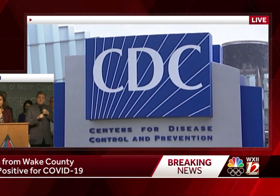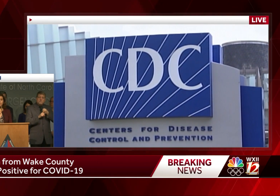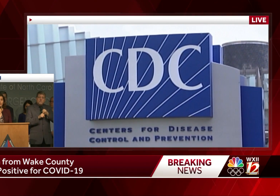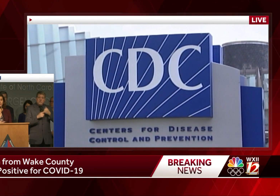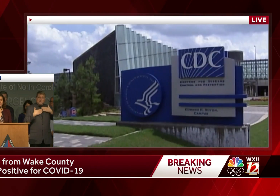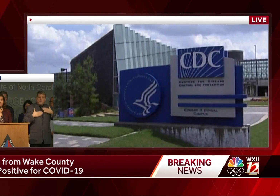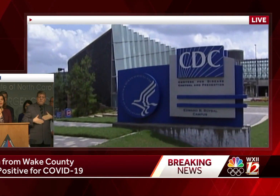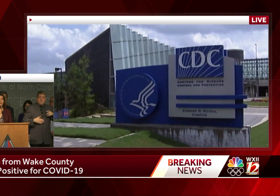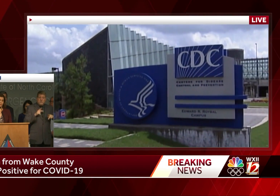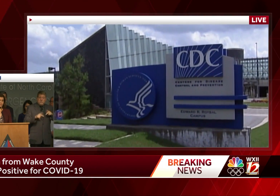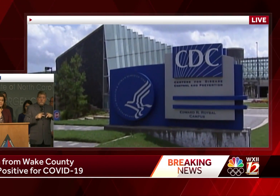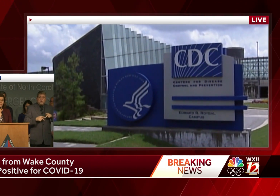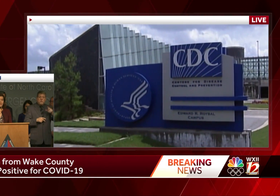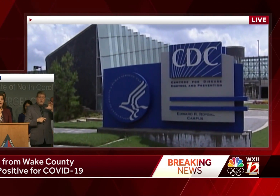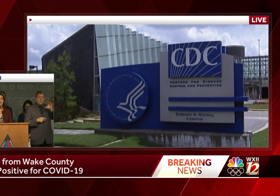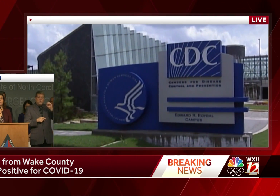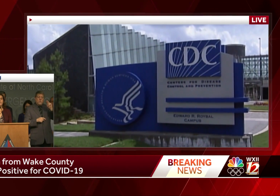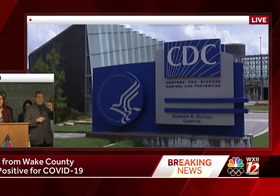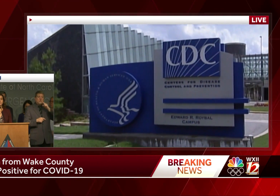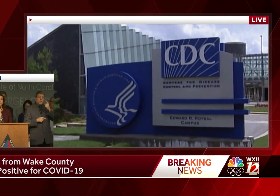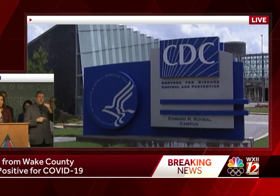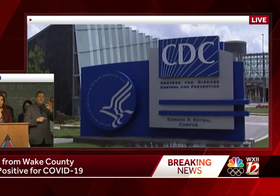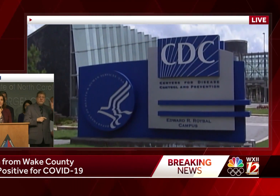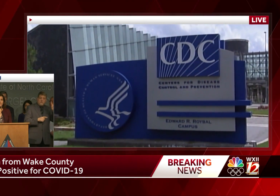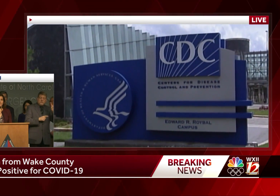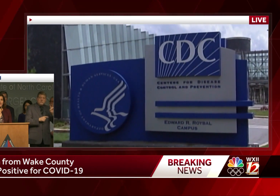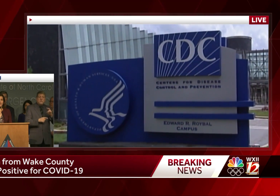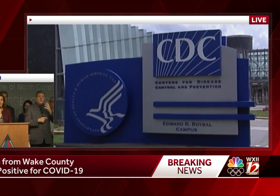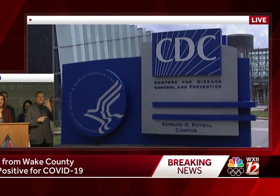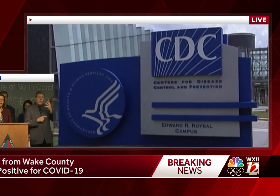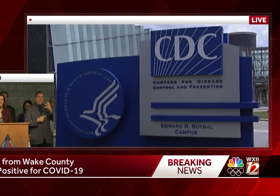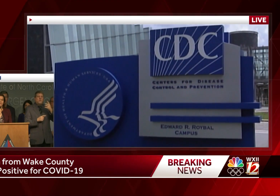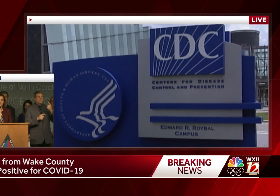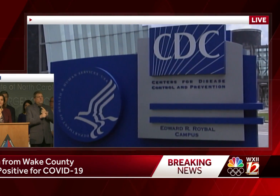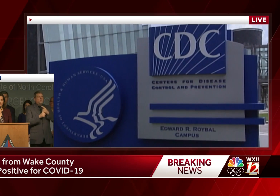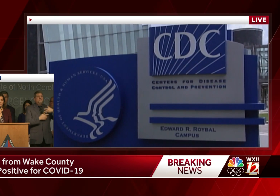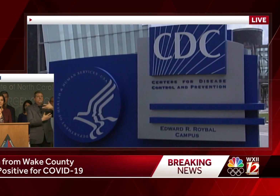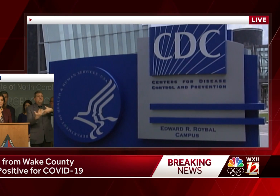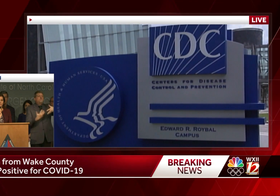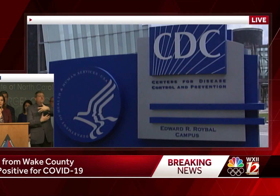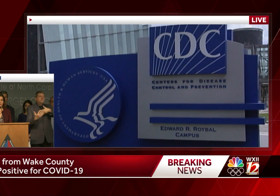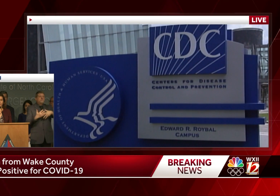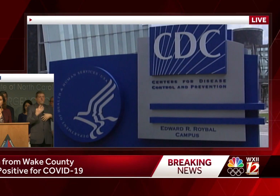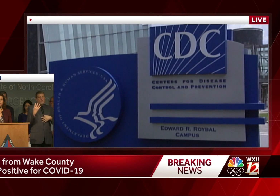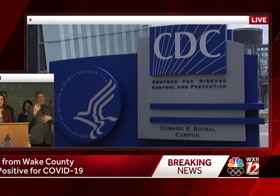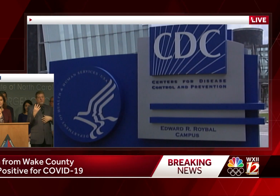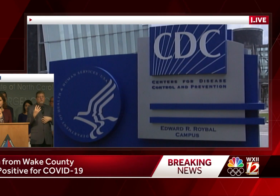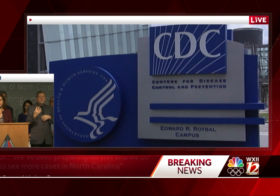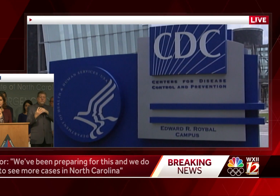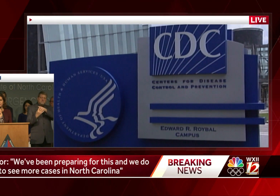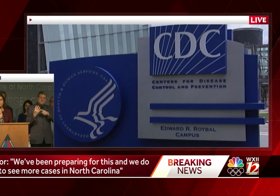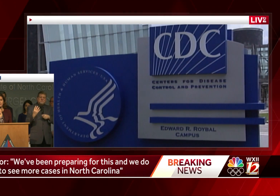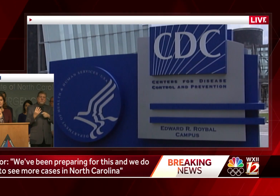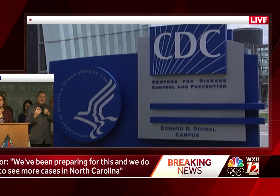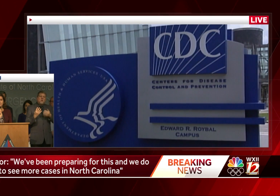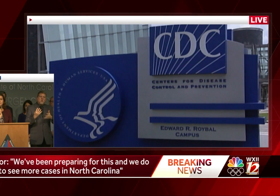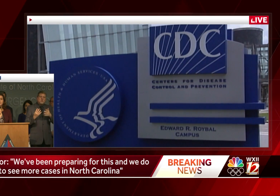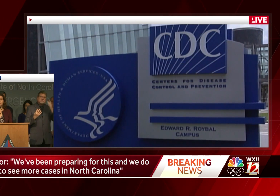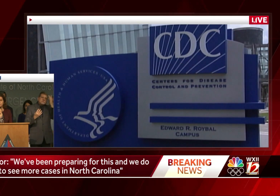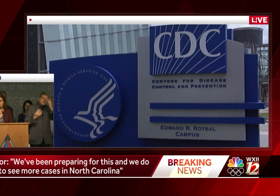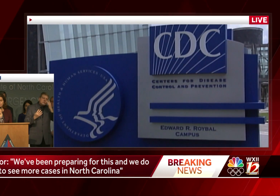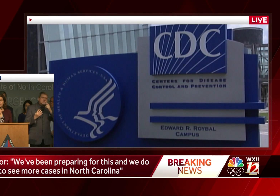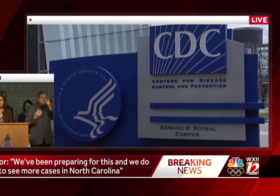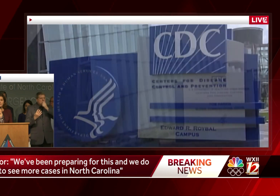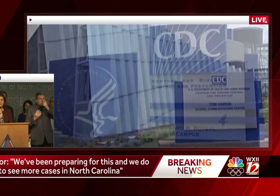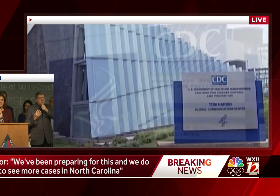circulate regularly, and then there's been three that, and those four circulate regularly intend to cause very mild illness.